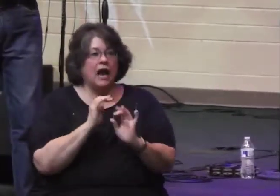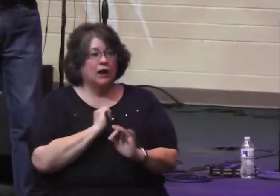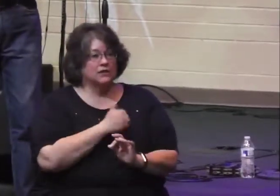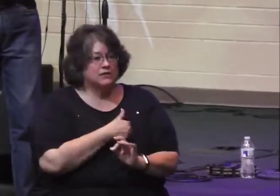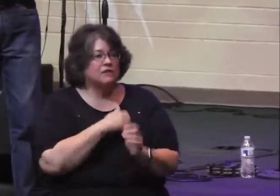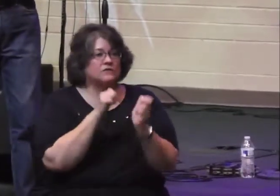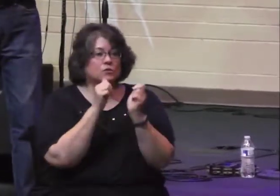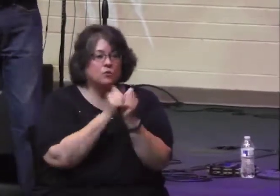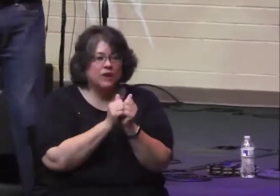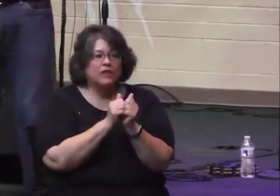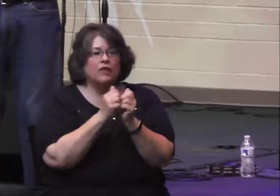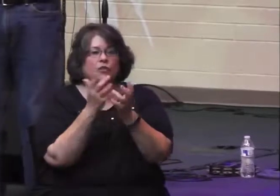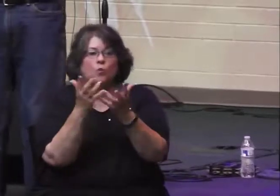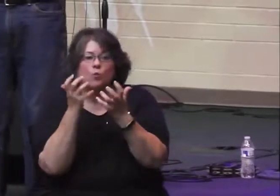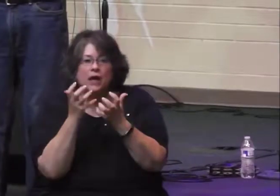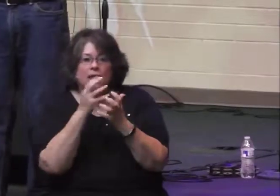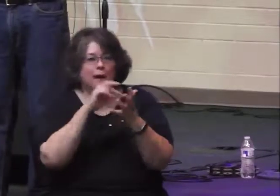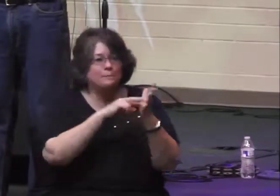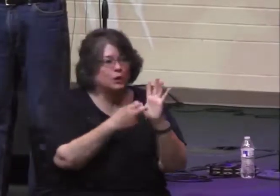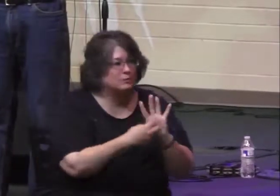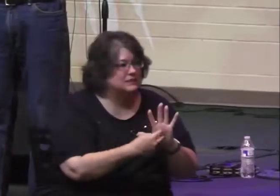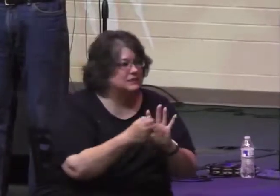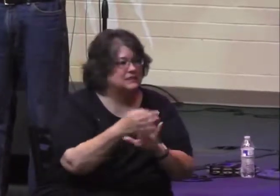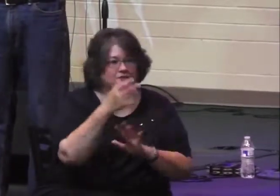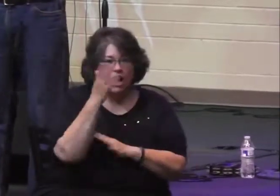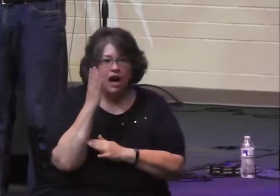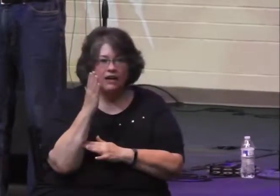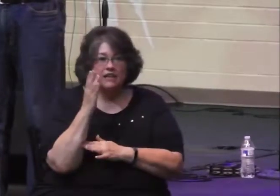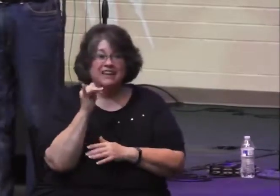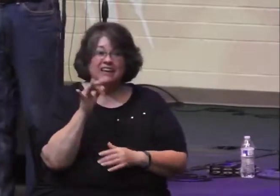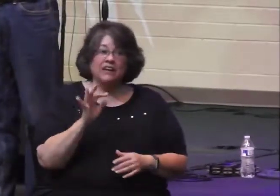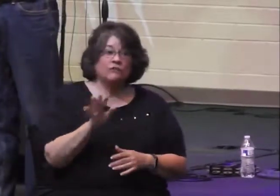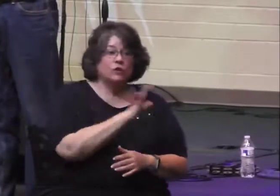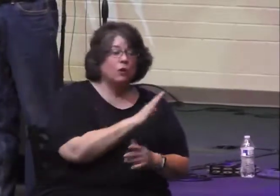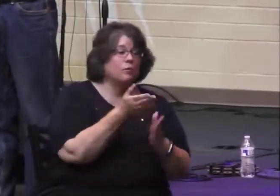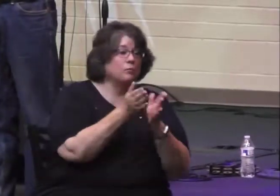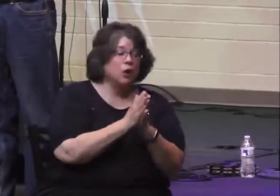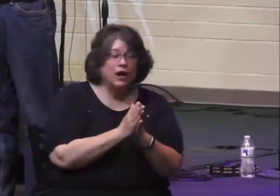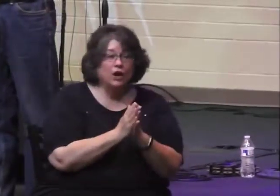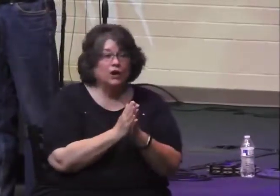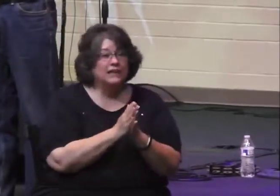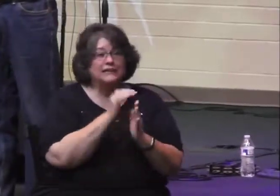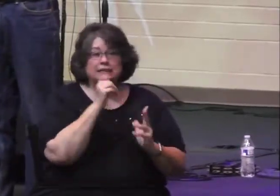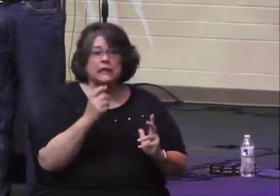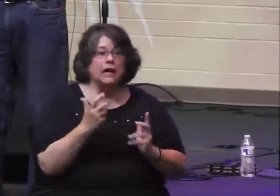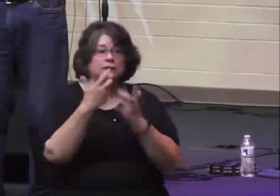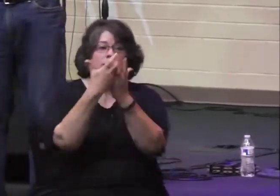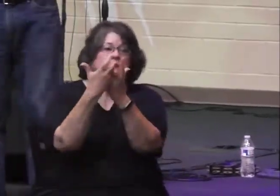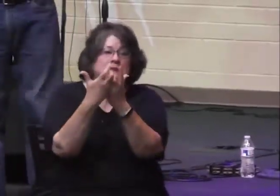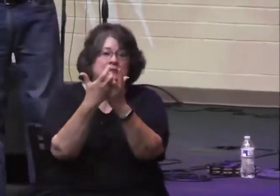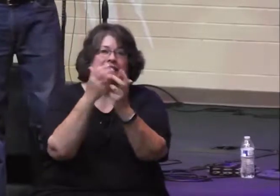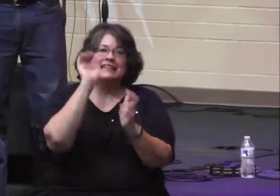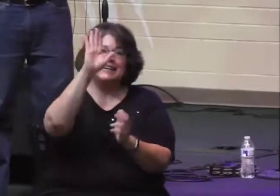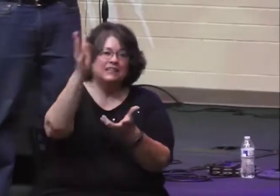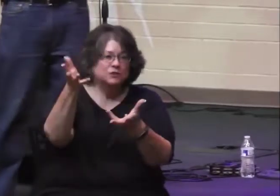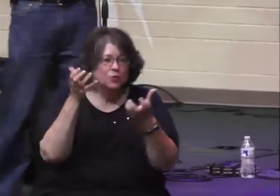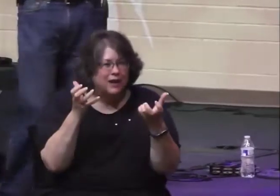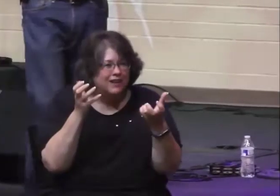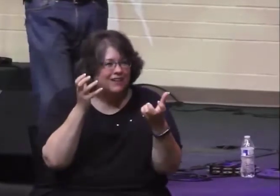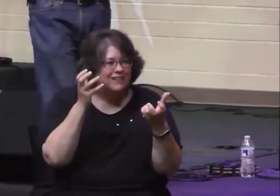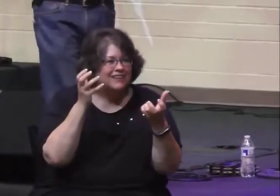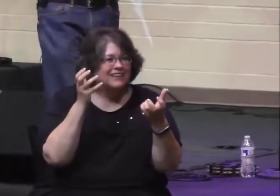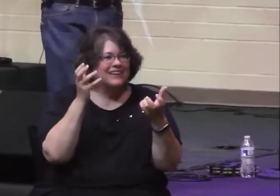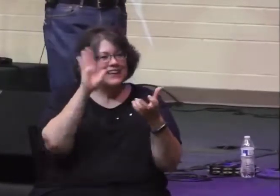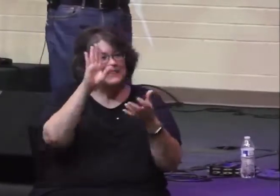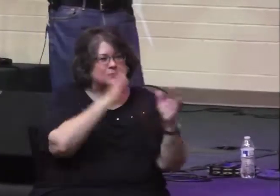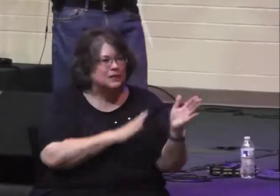with the will and the purposes of God. If your prayer is out of sync with God's will, it will go unanswered.